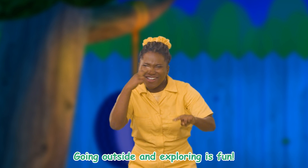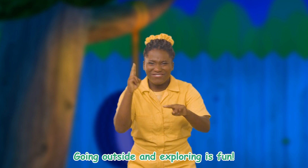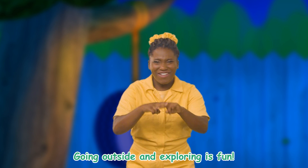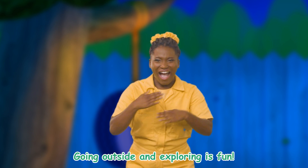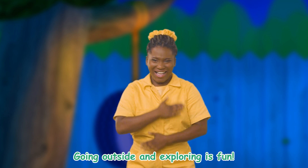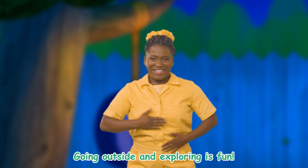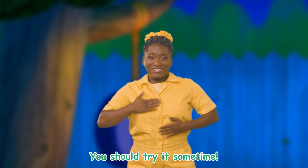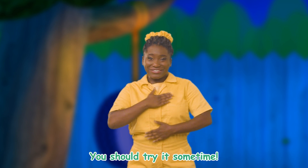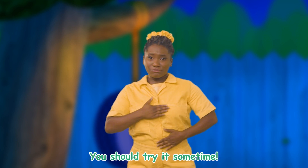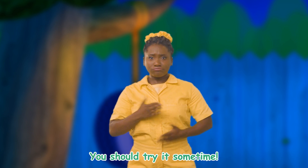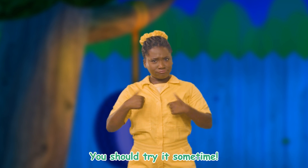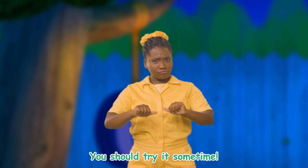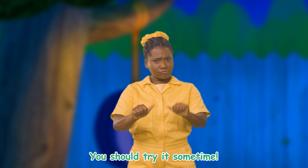You should try it sometime